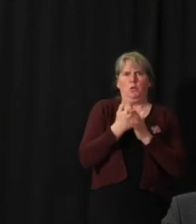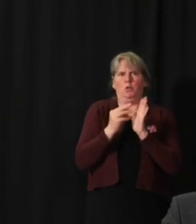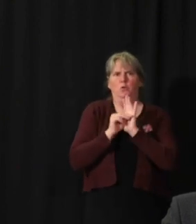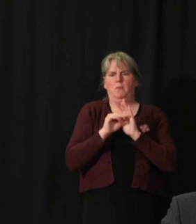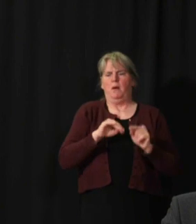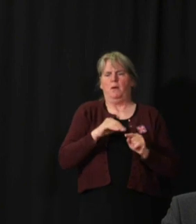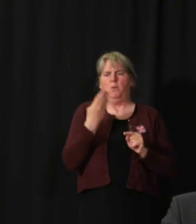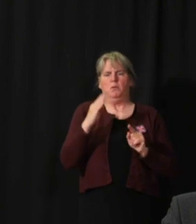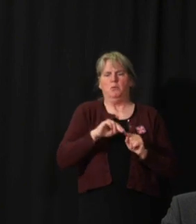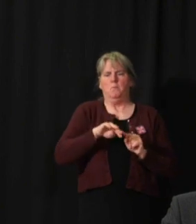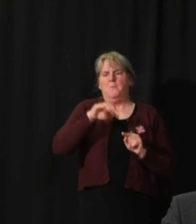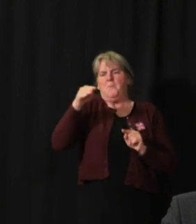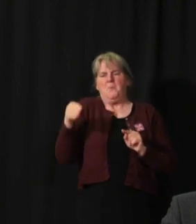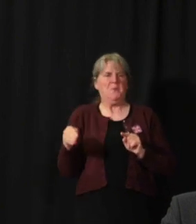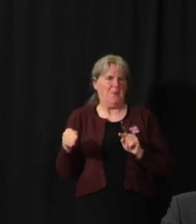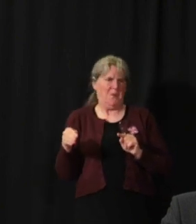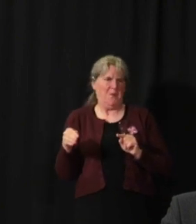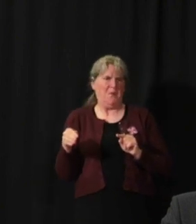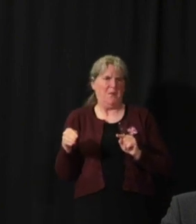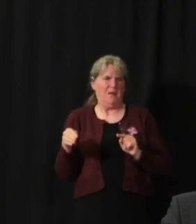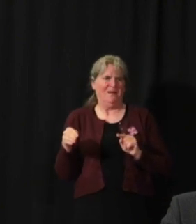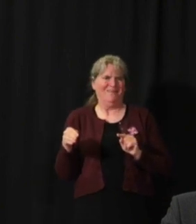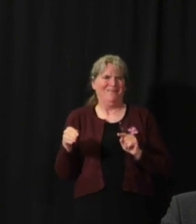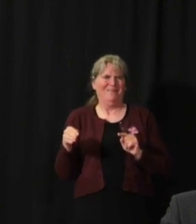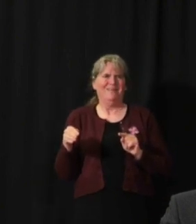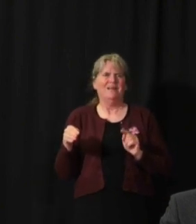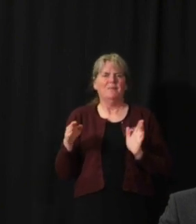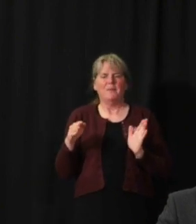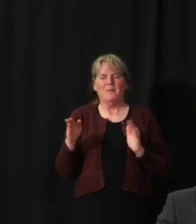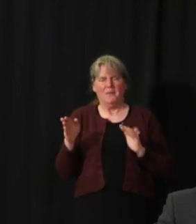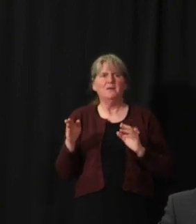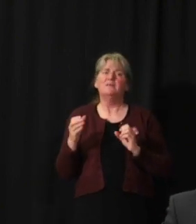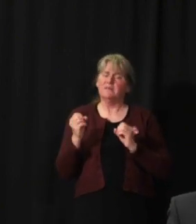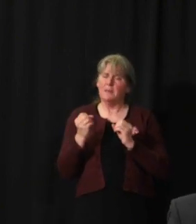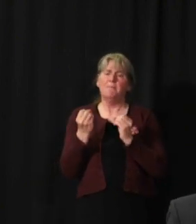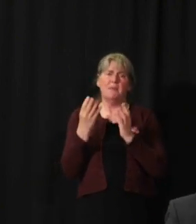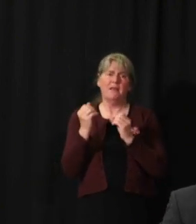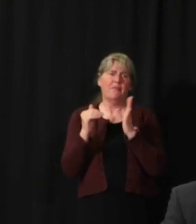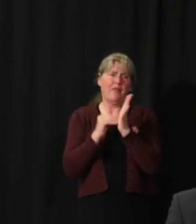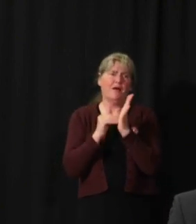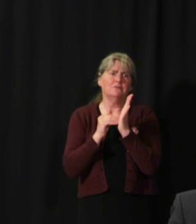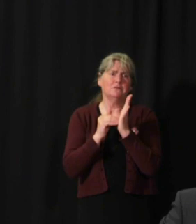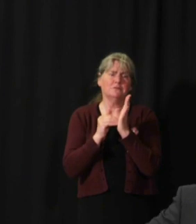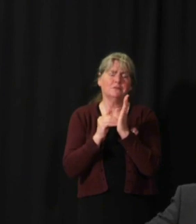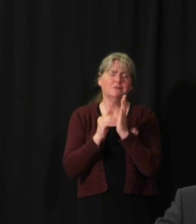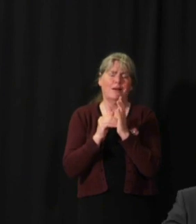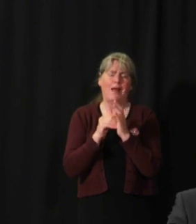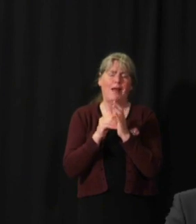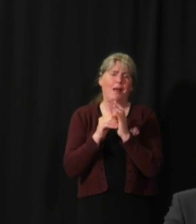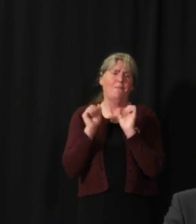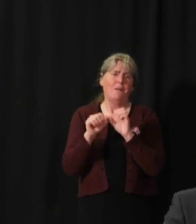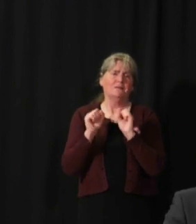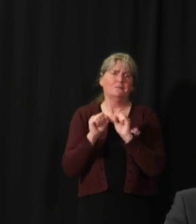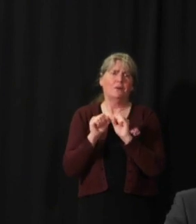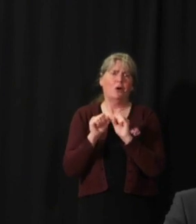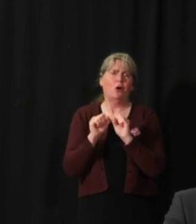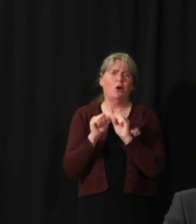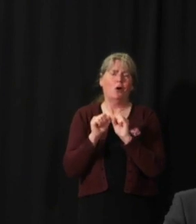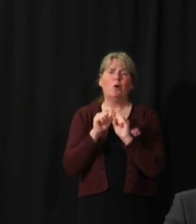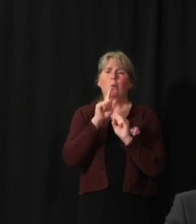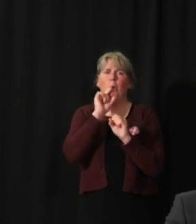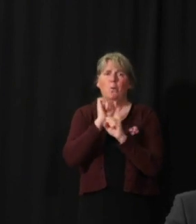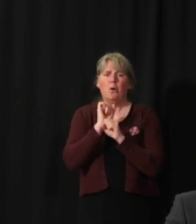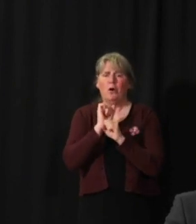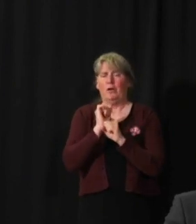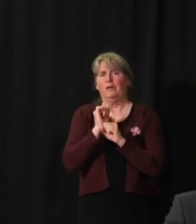Again, running into many thousands of potential active cases based on